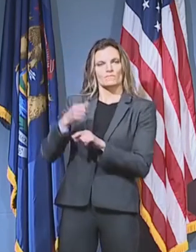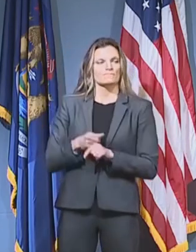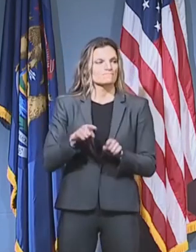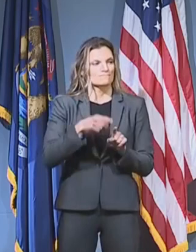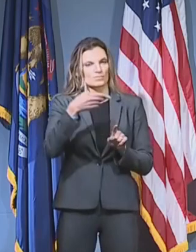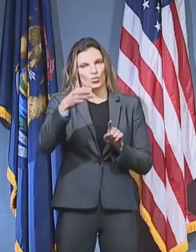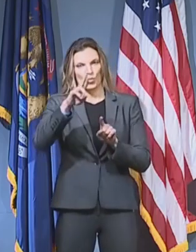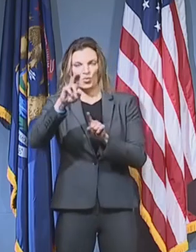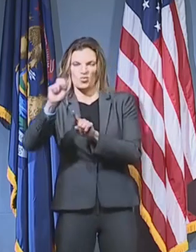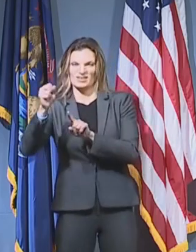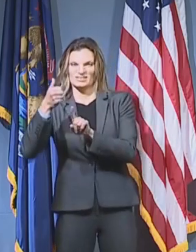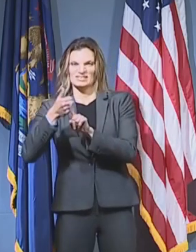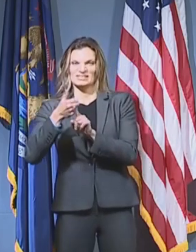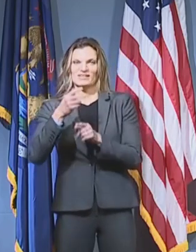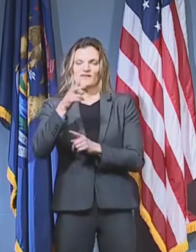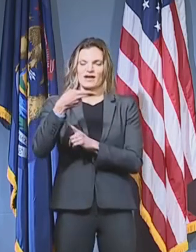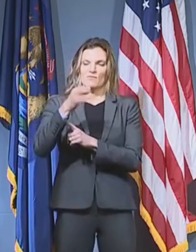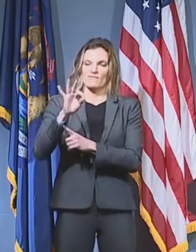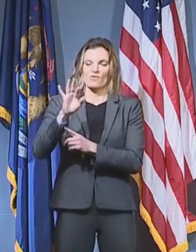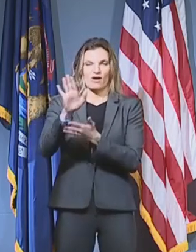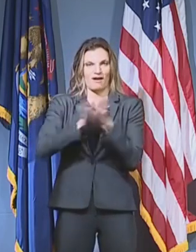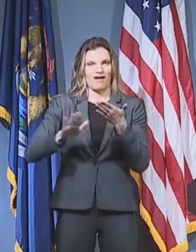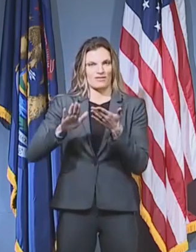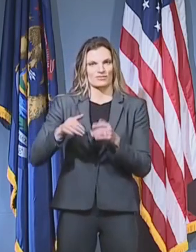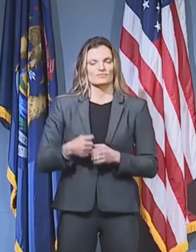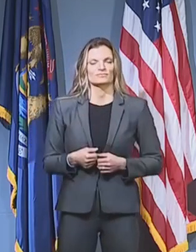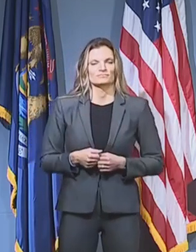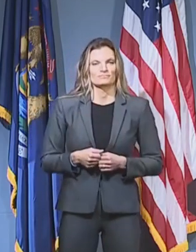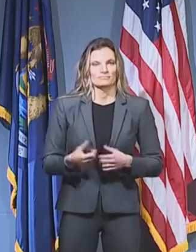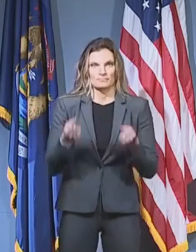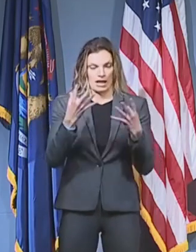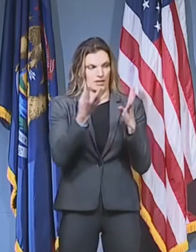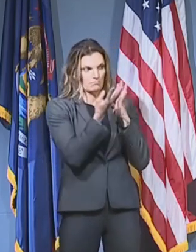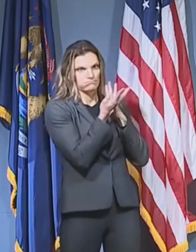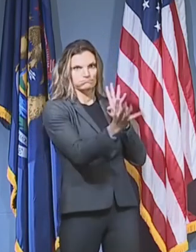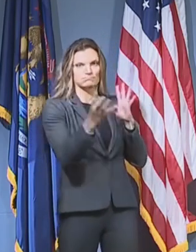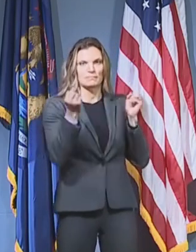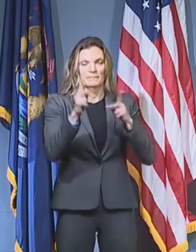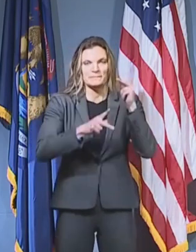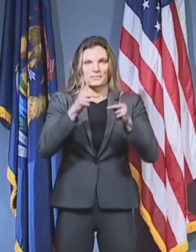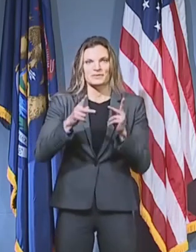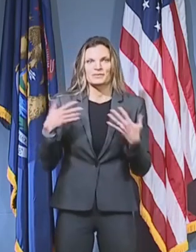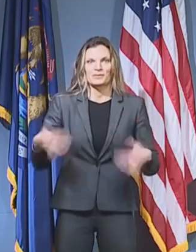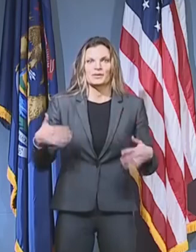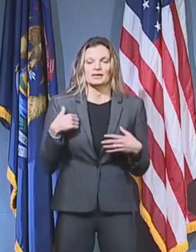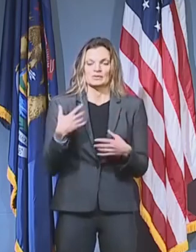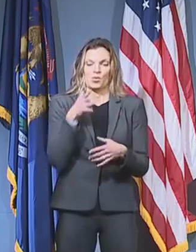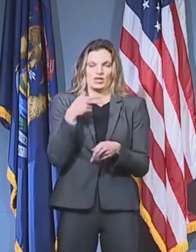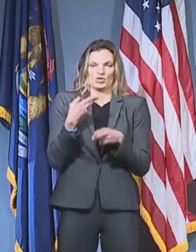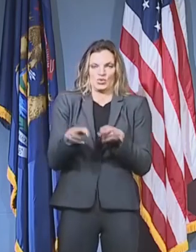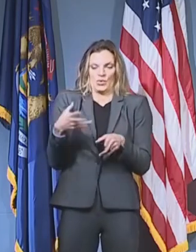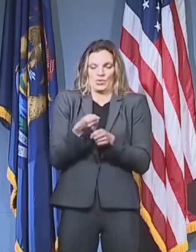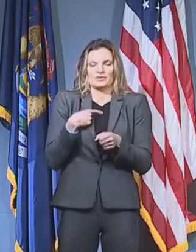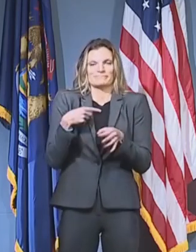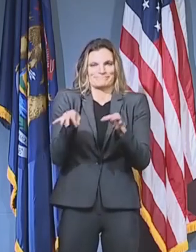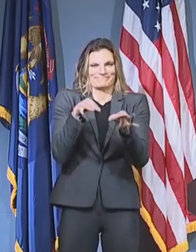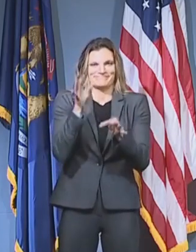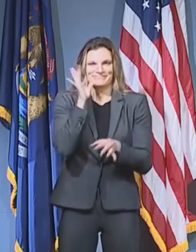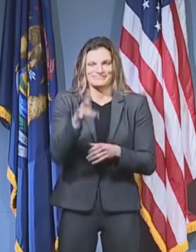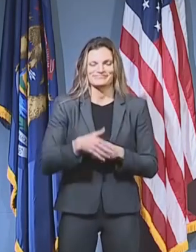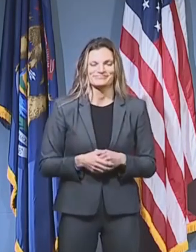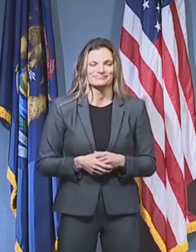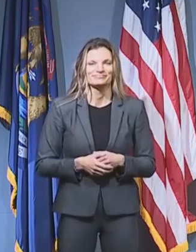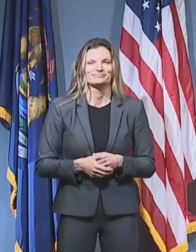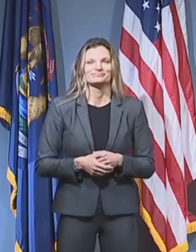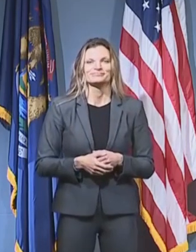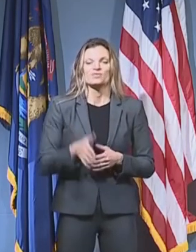Cavaluna, the president of Henry Ford College. We've got a number of people to speak today so I'm going to keep my remarks short but we will get to Q&A at